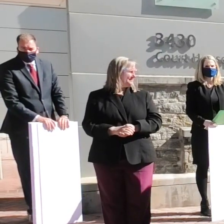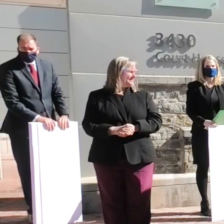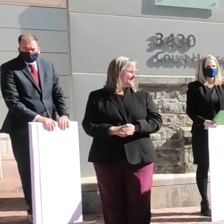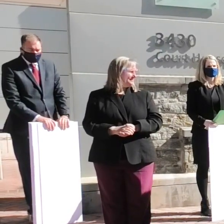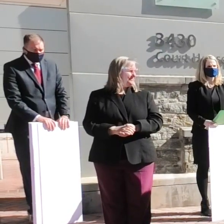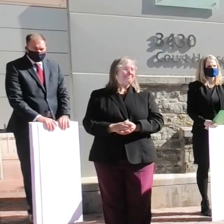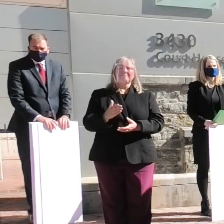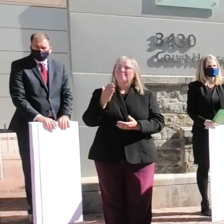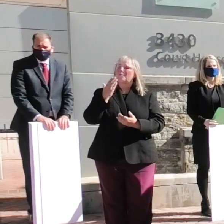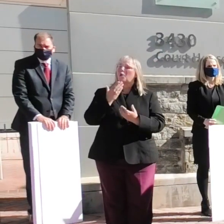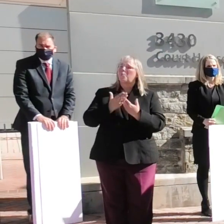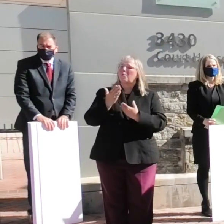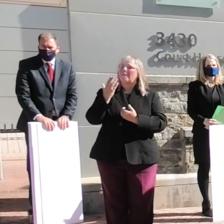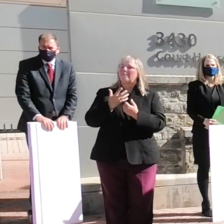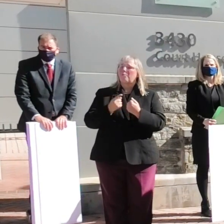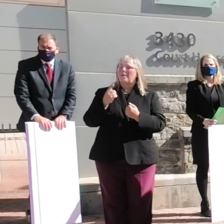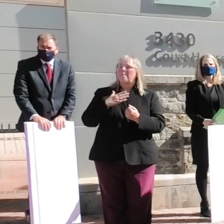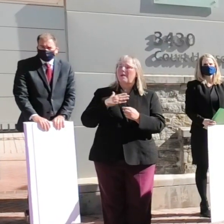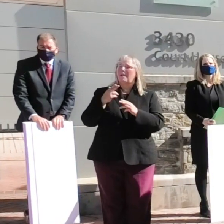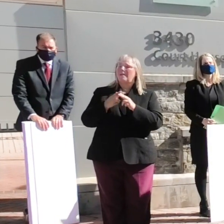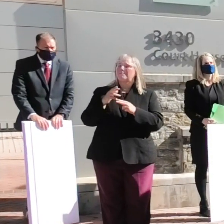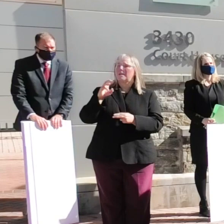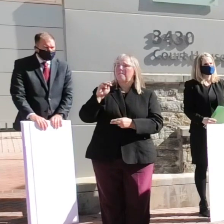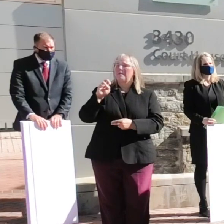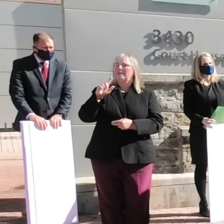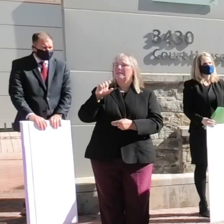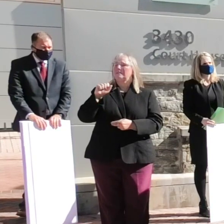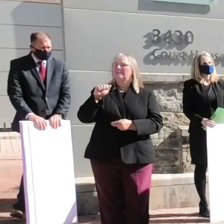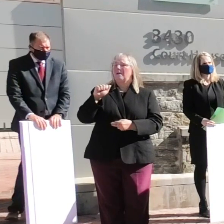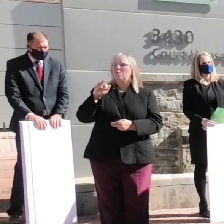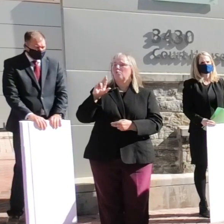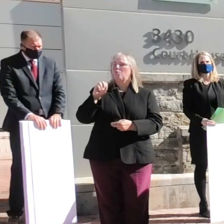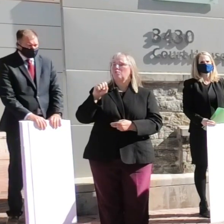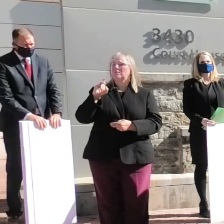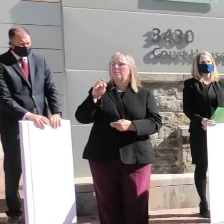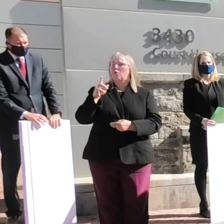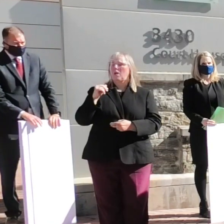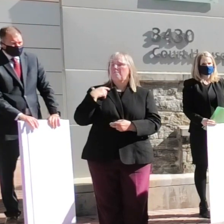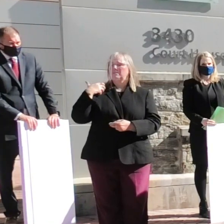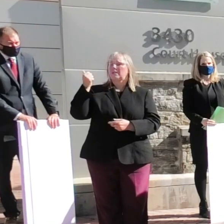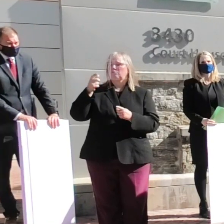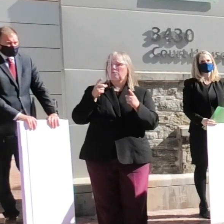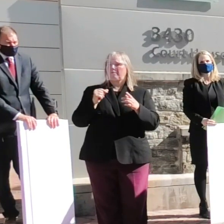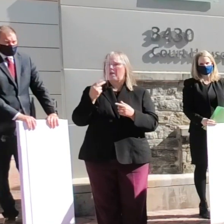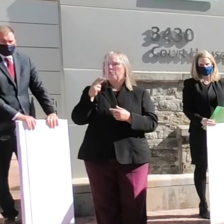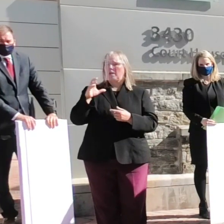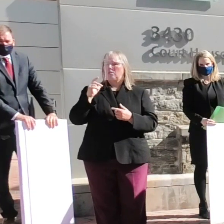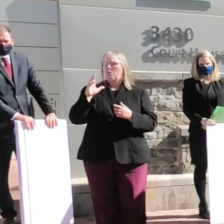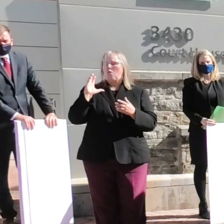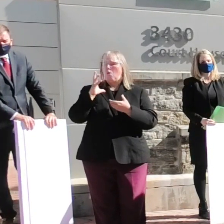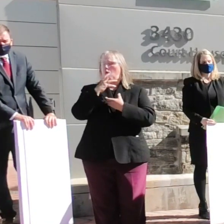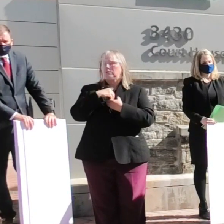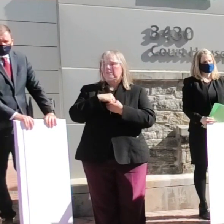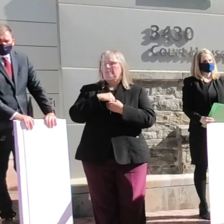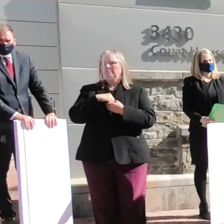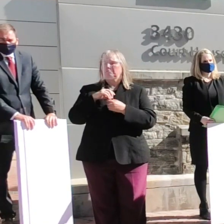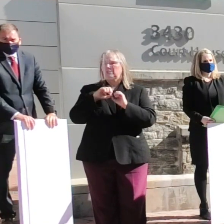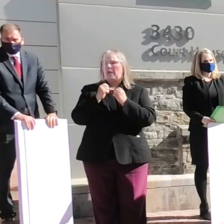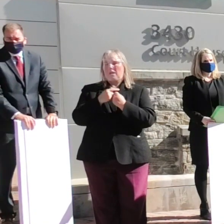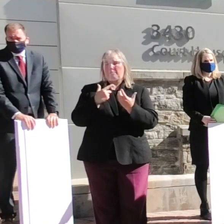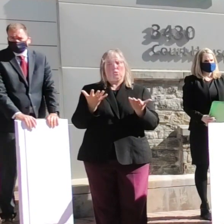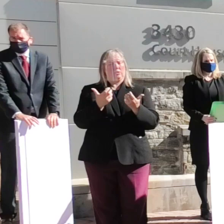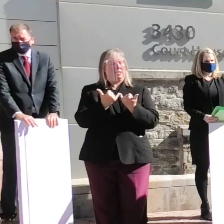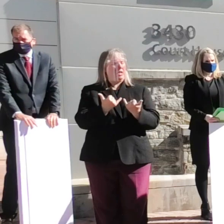good morning everybody I'm Melissa Rosenberg executive director of Howard County Autism Society and I'm here today this morning with